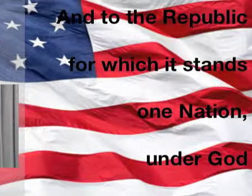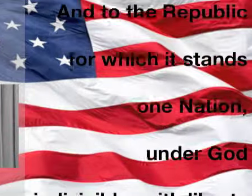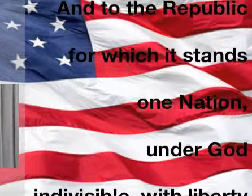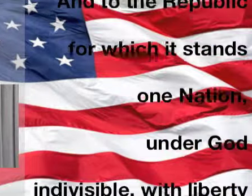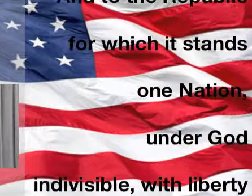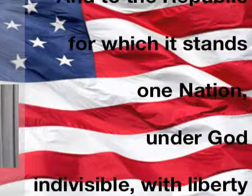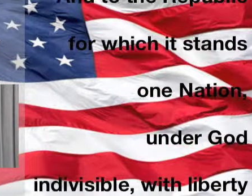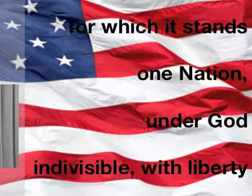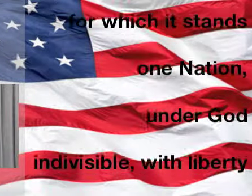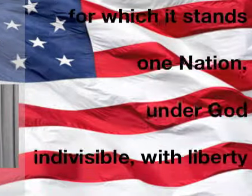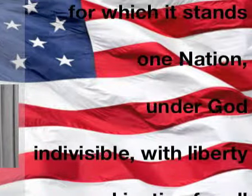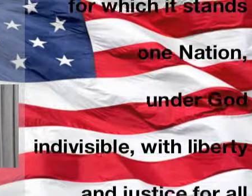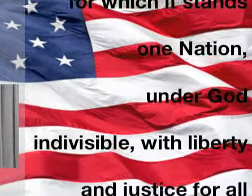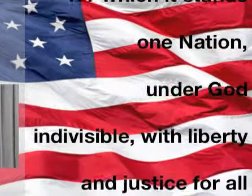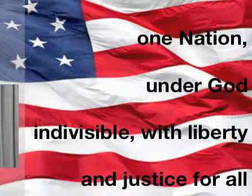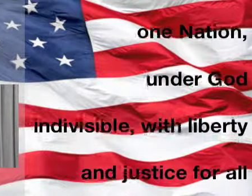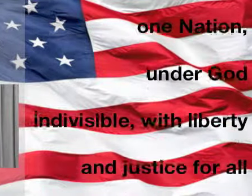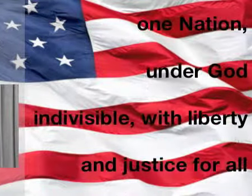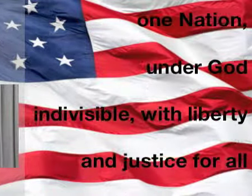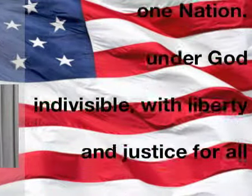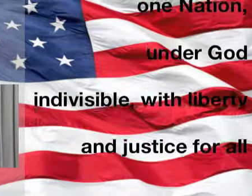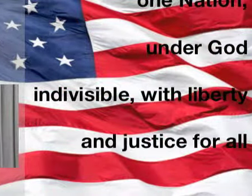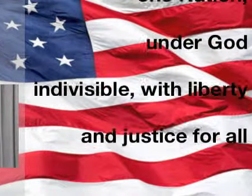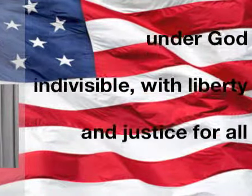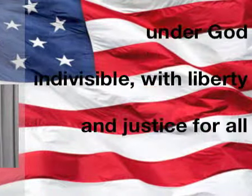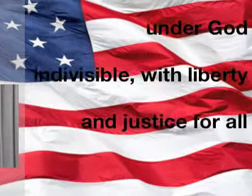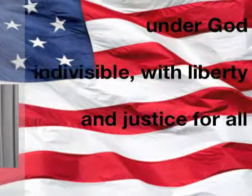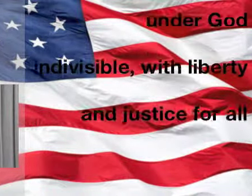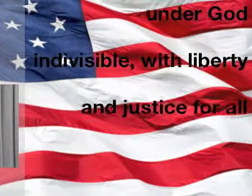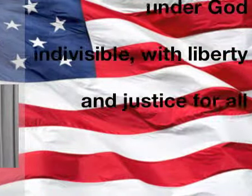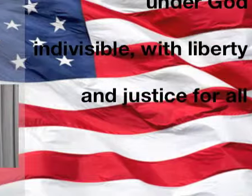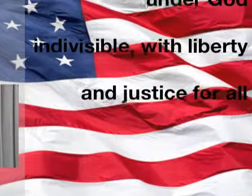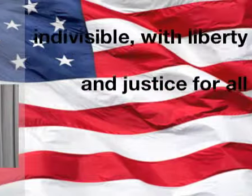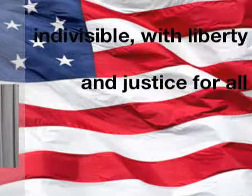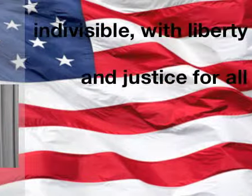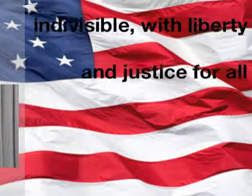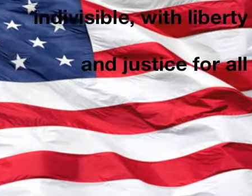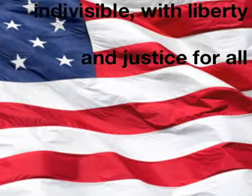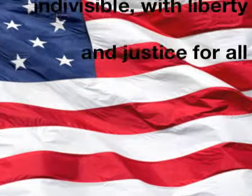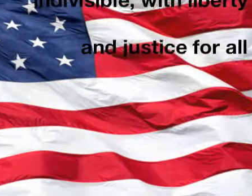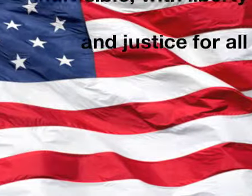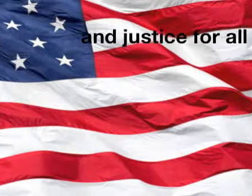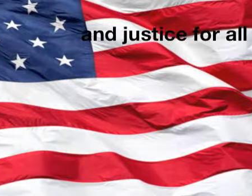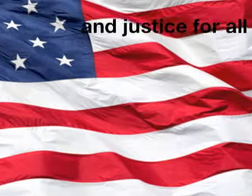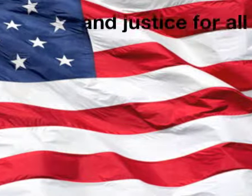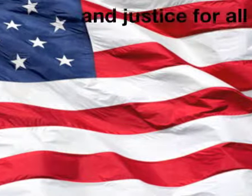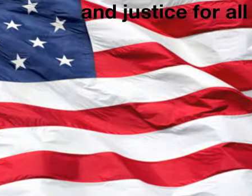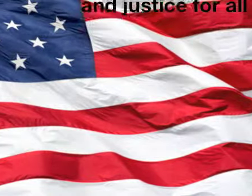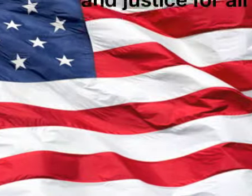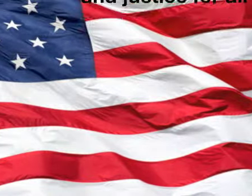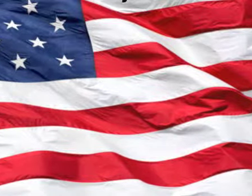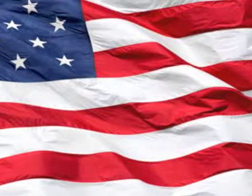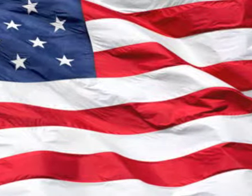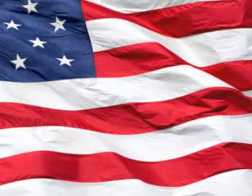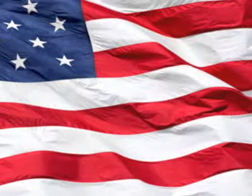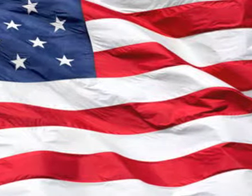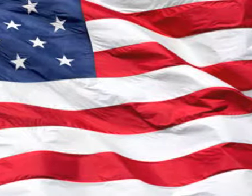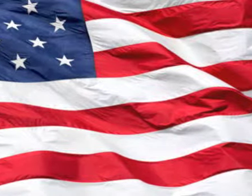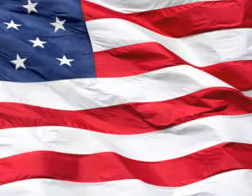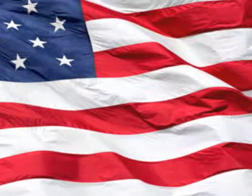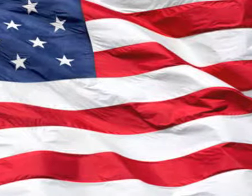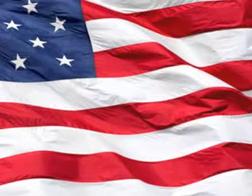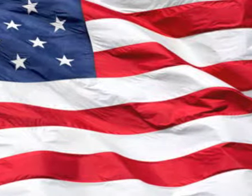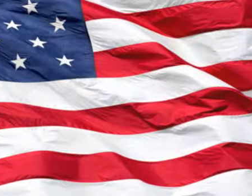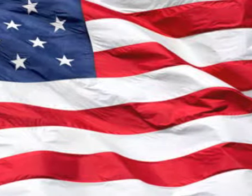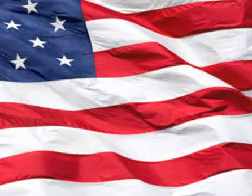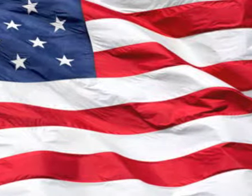to the republic for which it stands, one nation, under God, indivisible, with